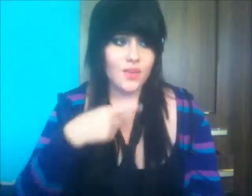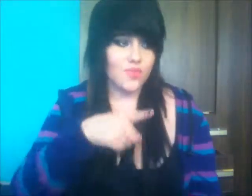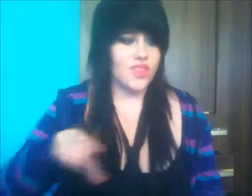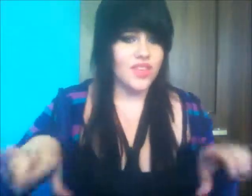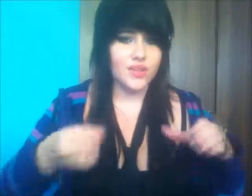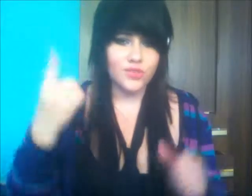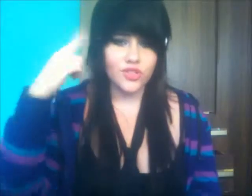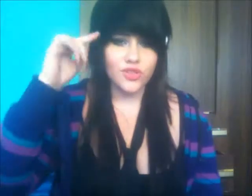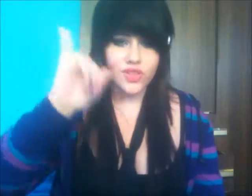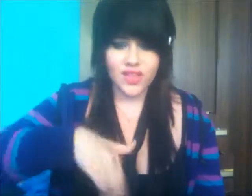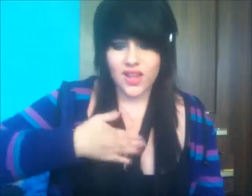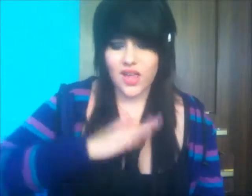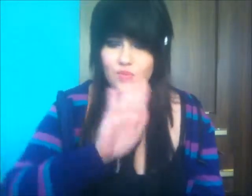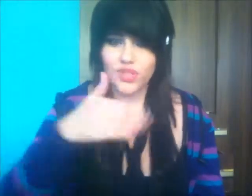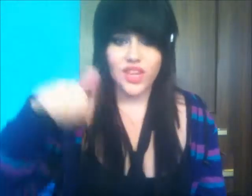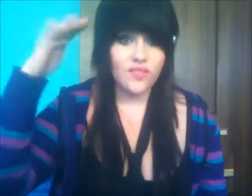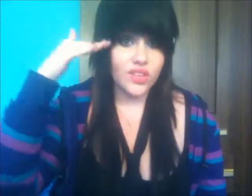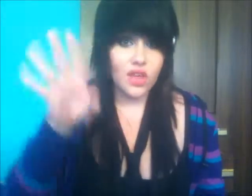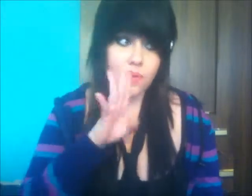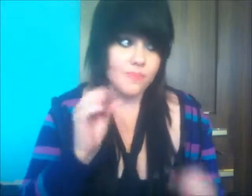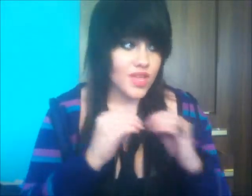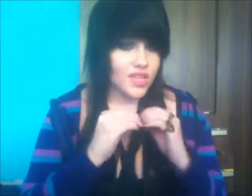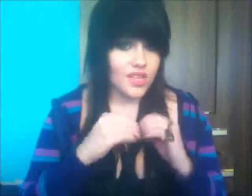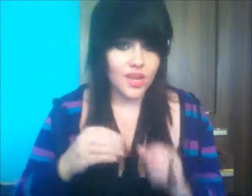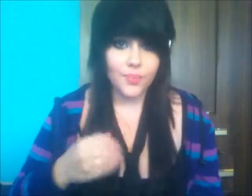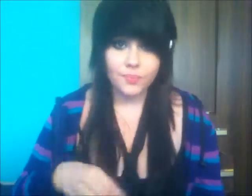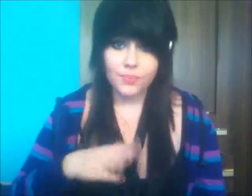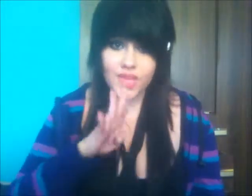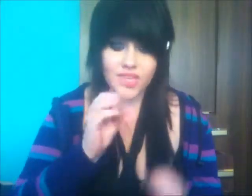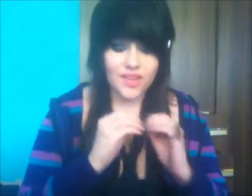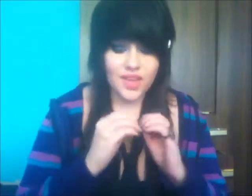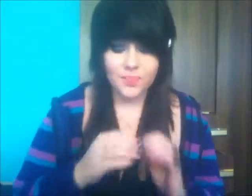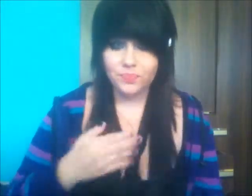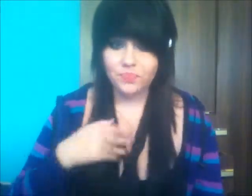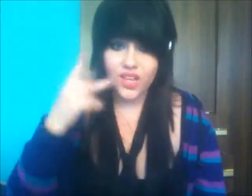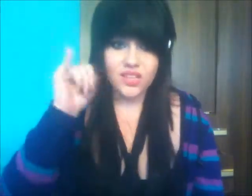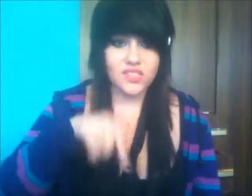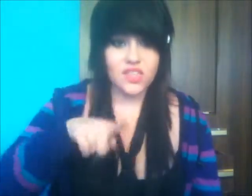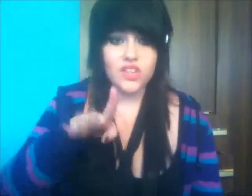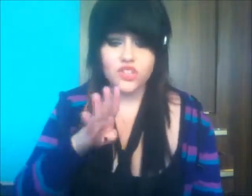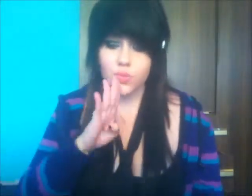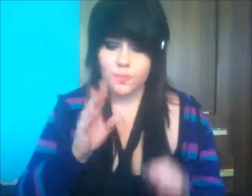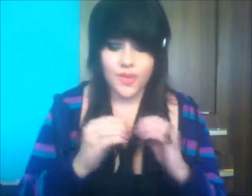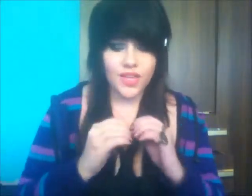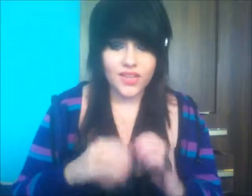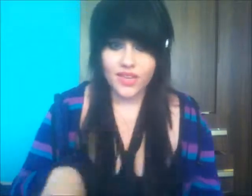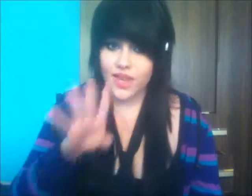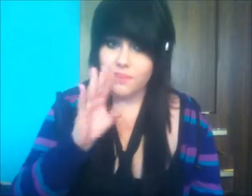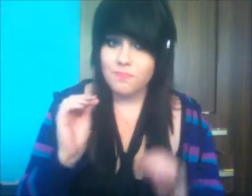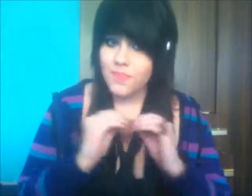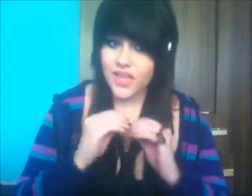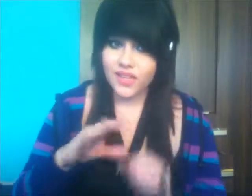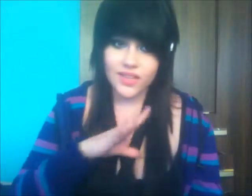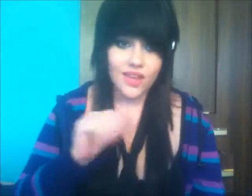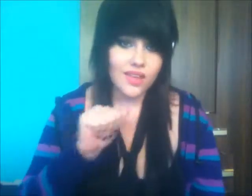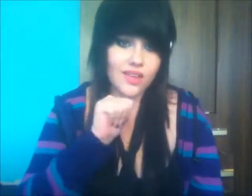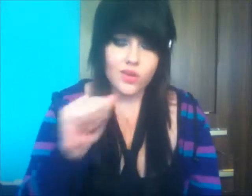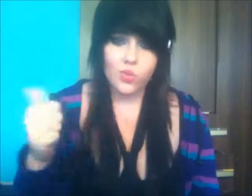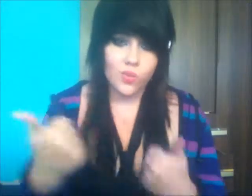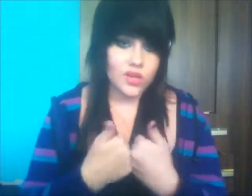now it's in, makes you think that I would never know Make it now, make it now I saw that you were making out, making out And it